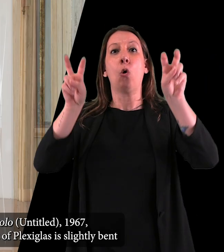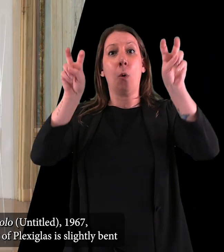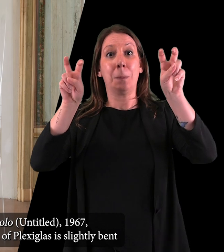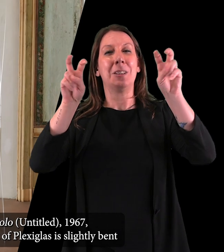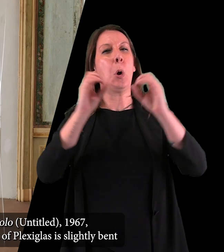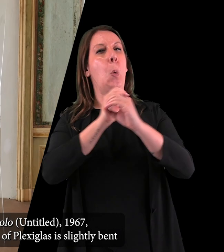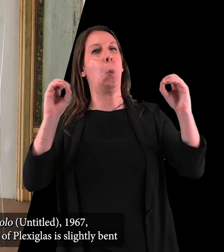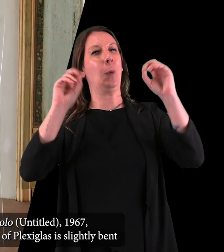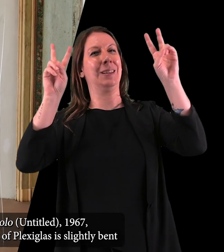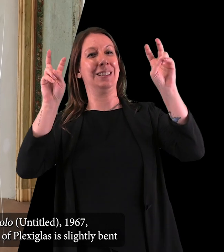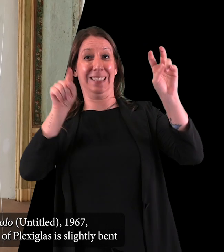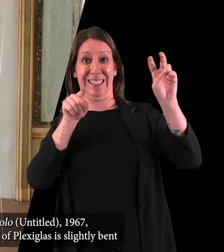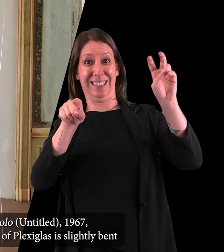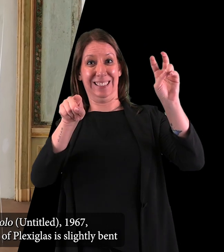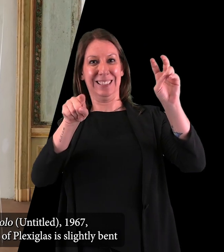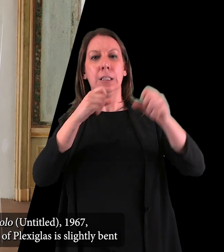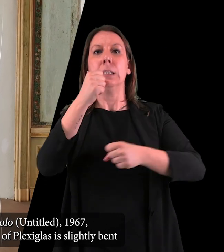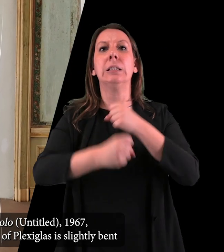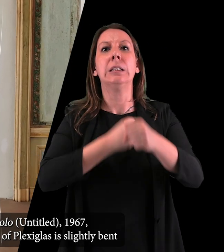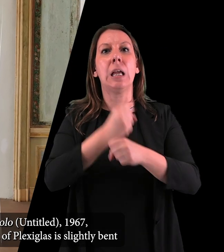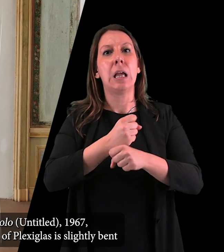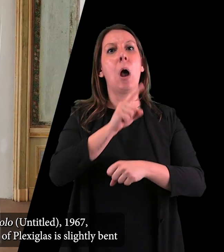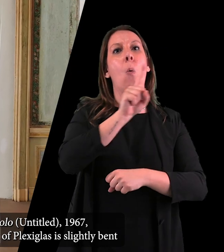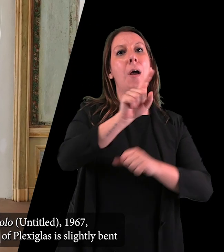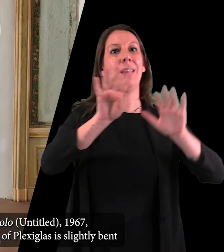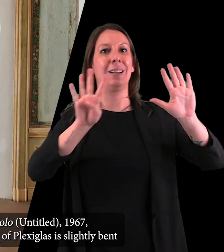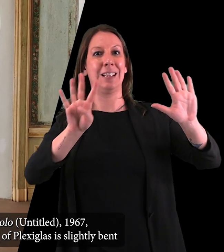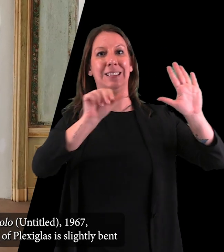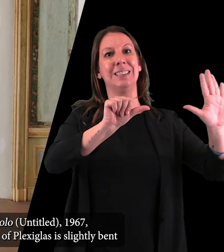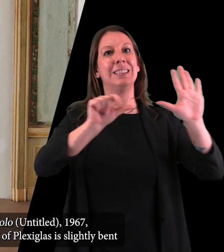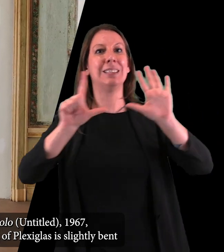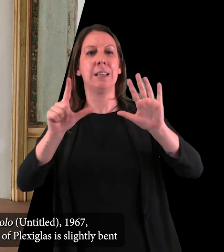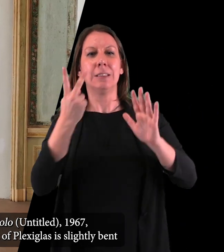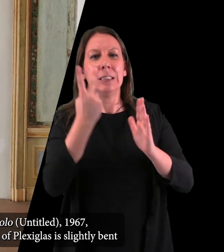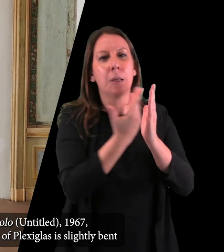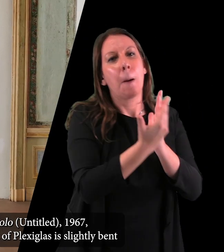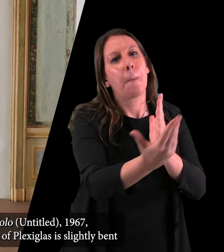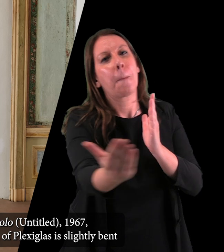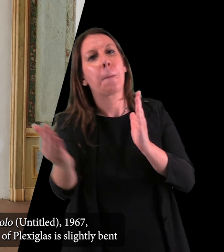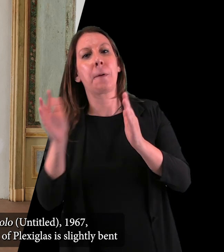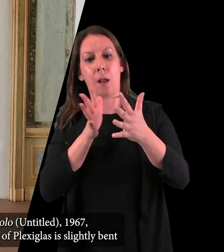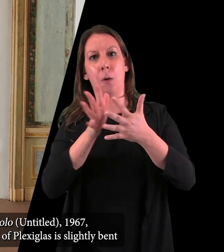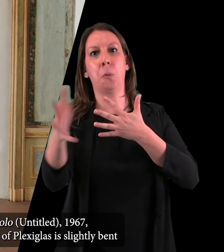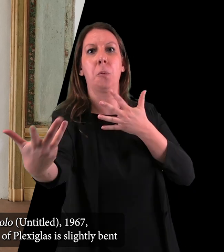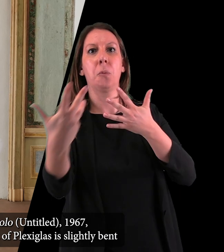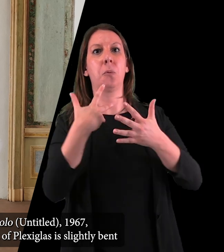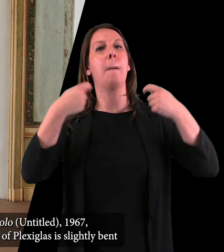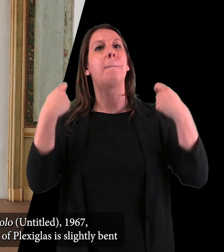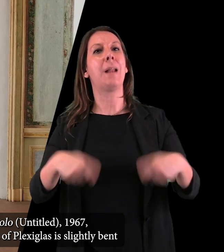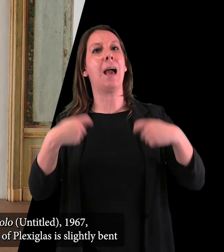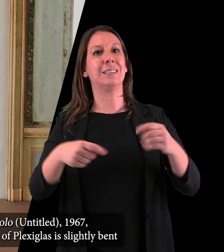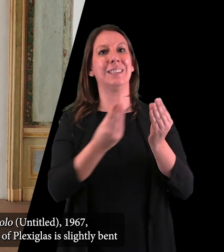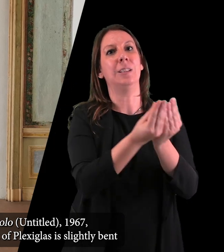movement the energy it contains In Senza Titolo, Untitled, 1967